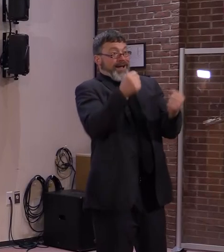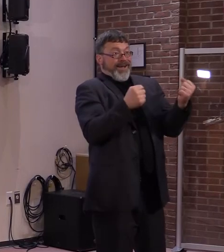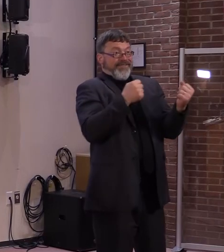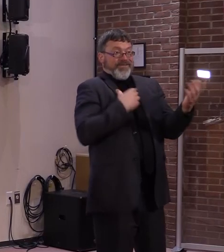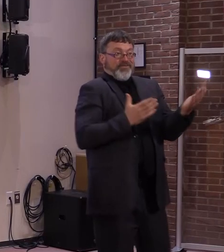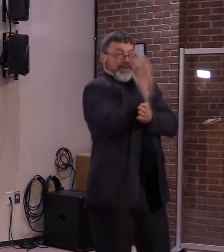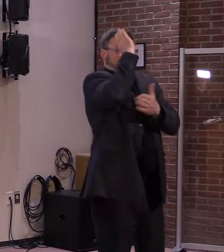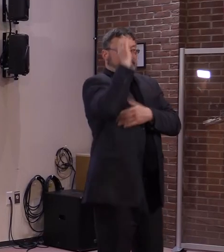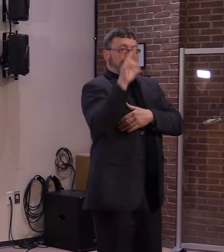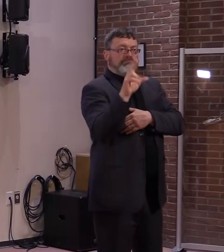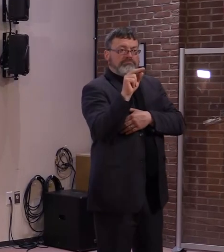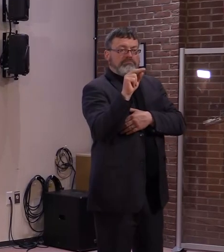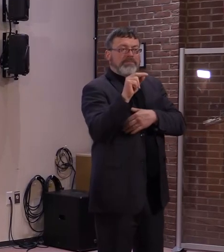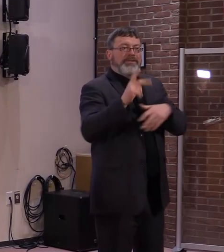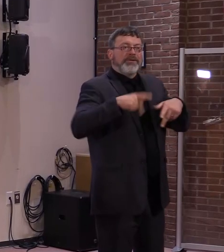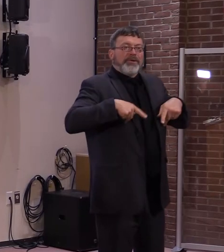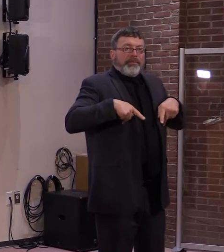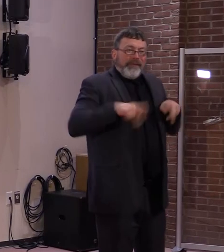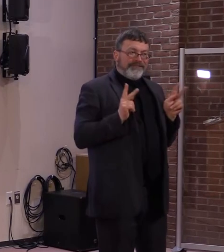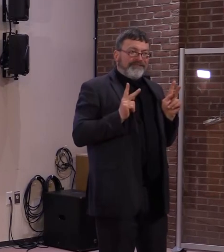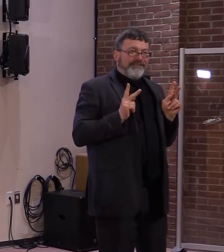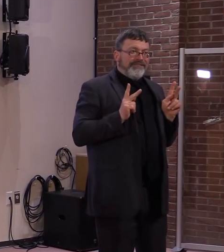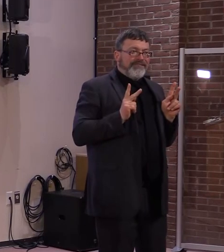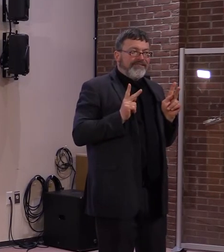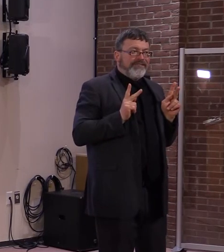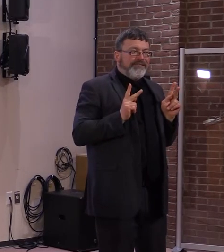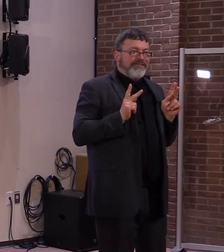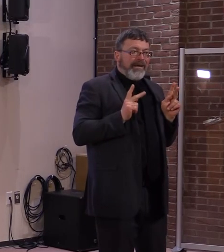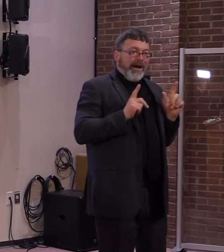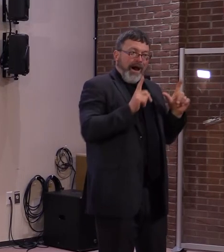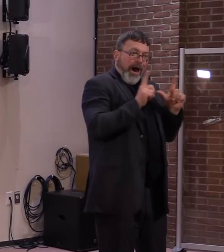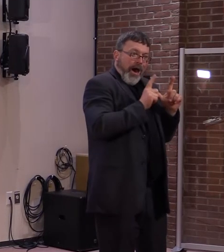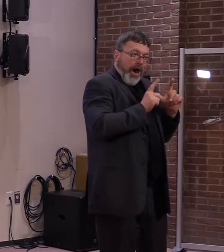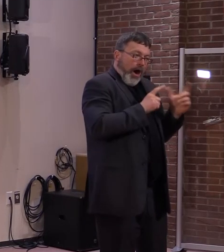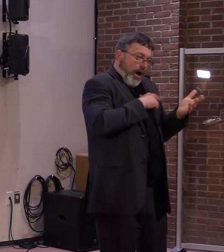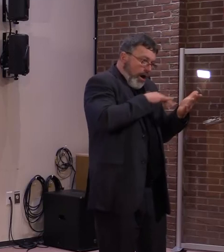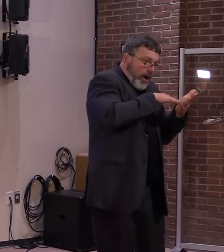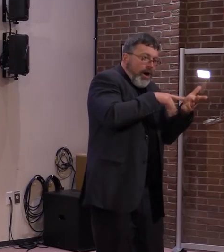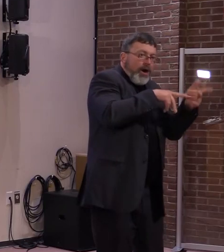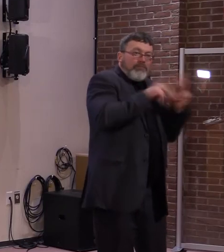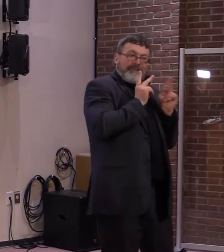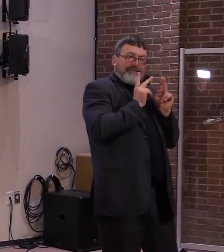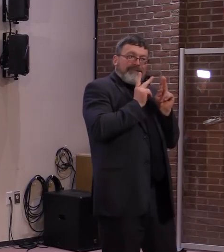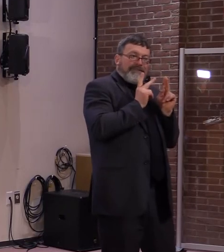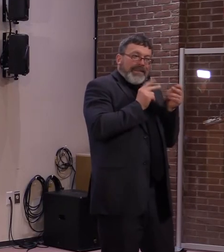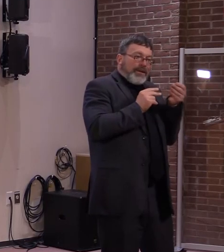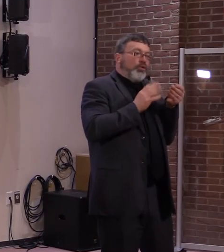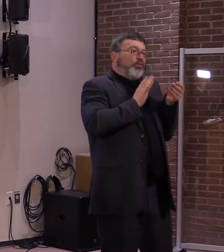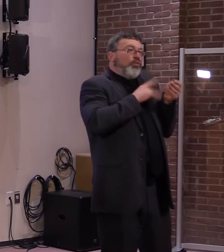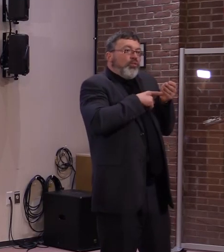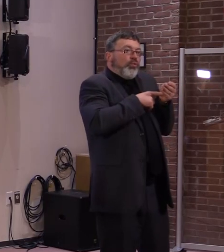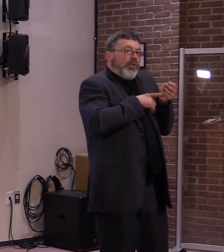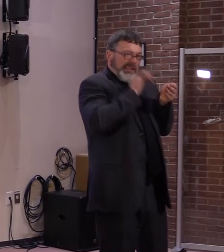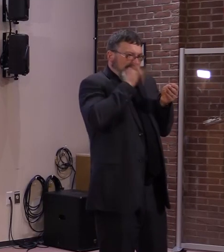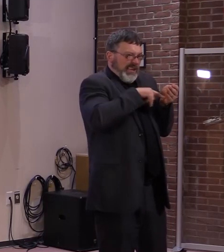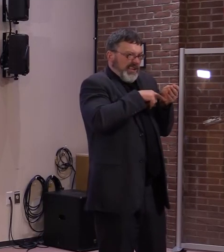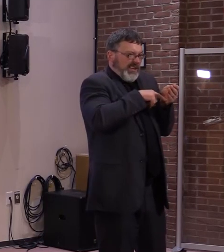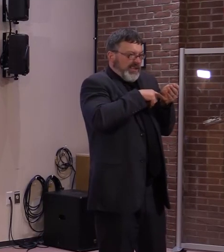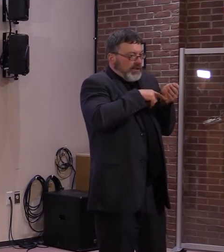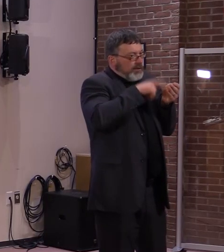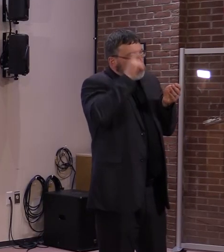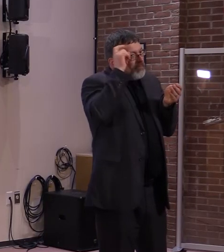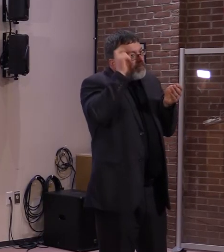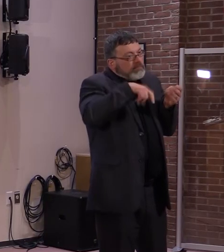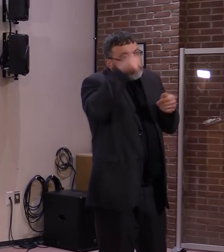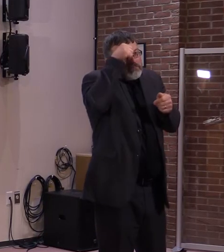a, I believe will be a topic of discussion in the legislature as we move forward with certain aspects of,